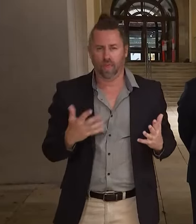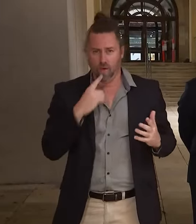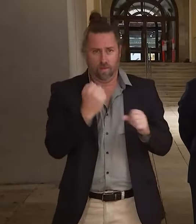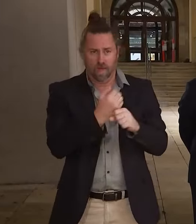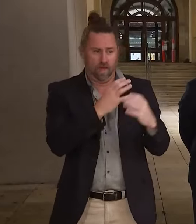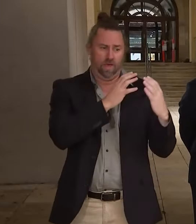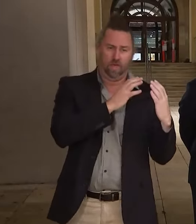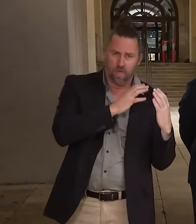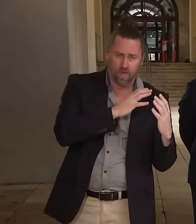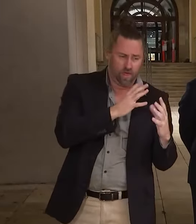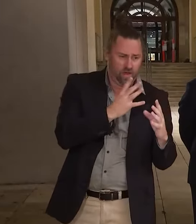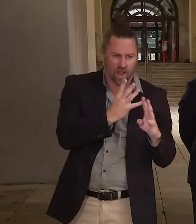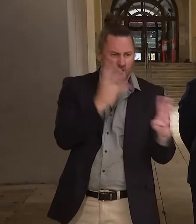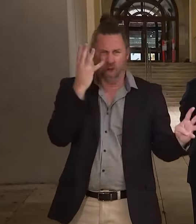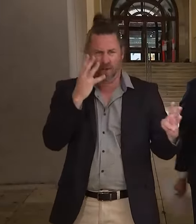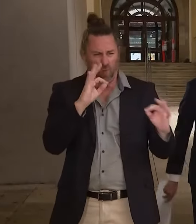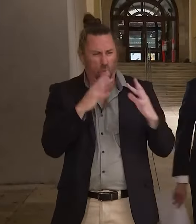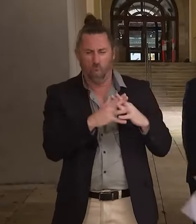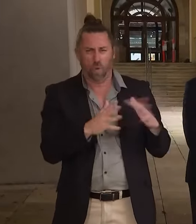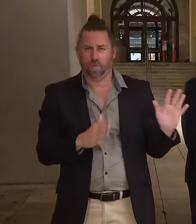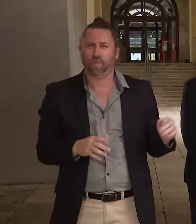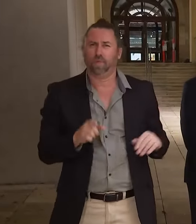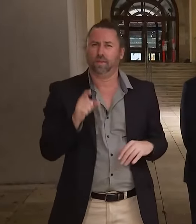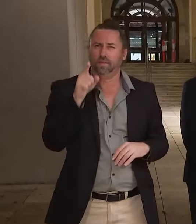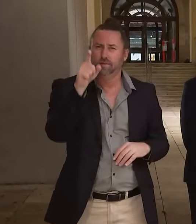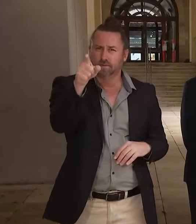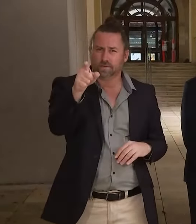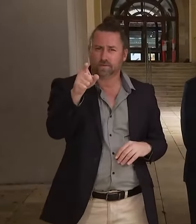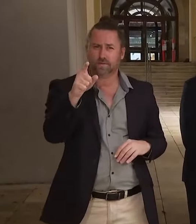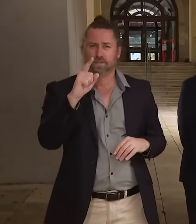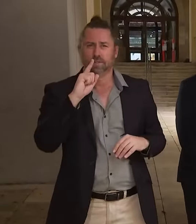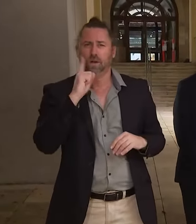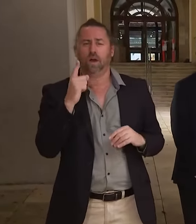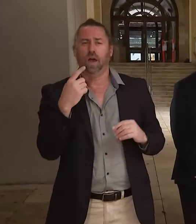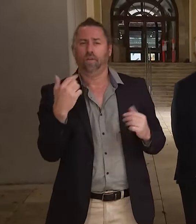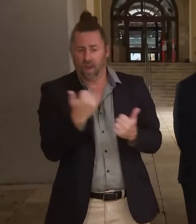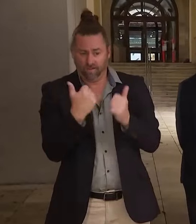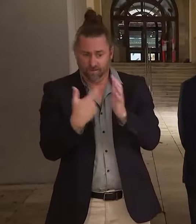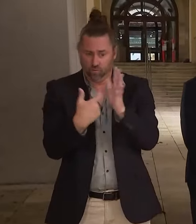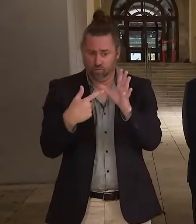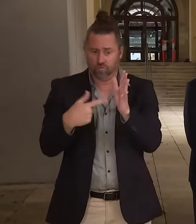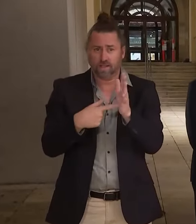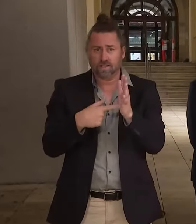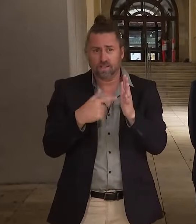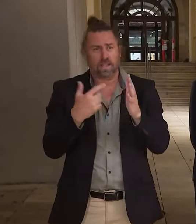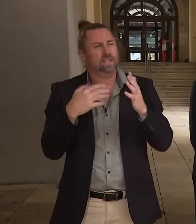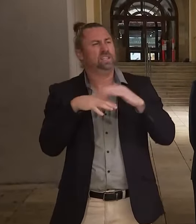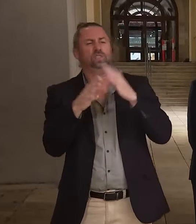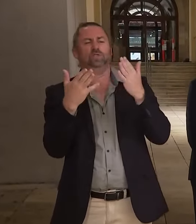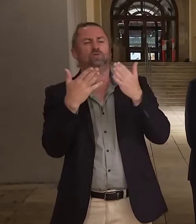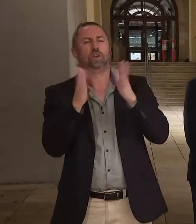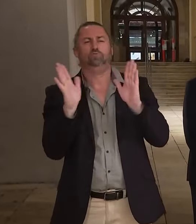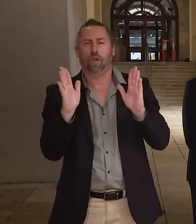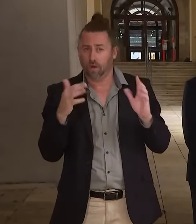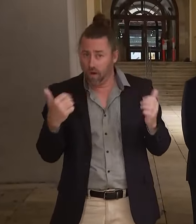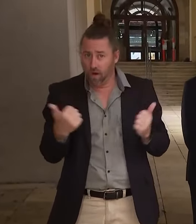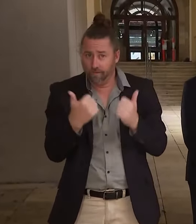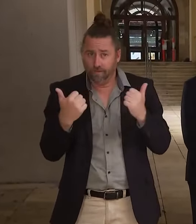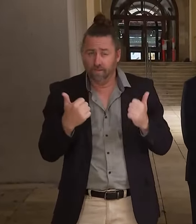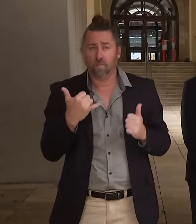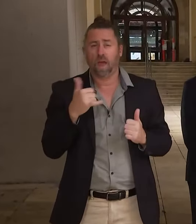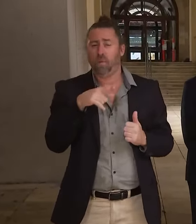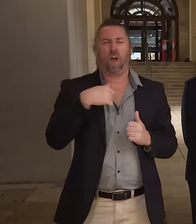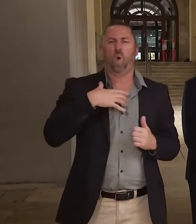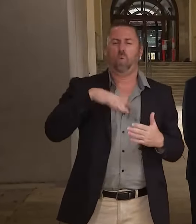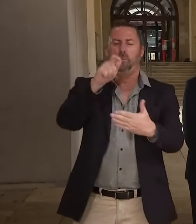help it. What's your understanding of the supply of the quality of the people who want to walk up